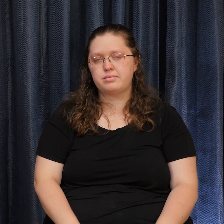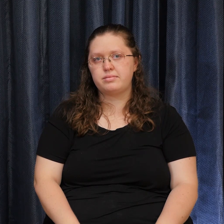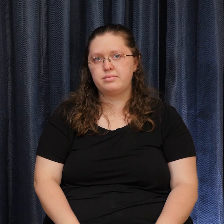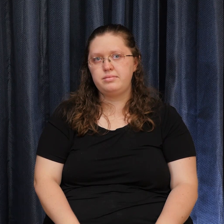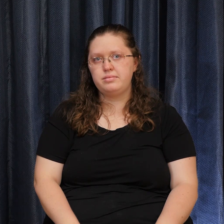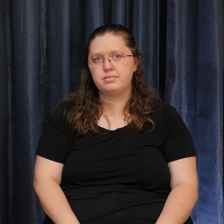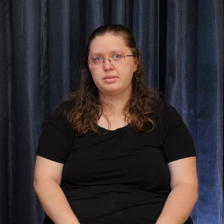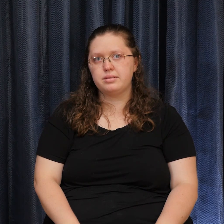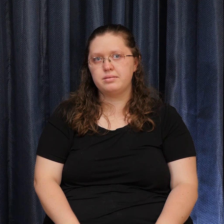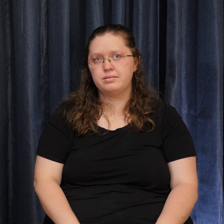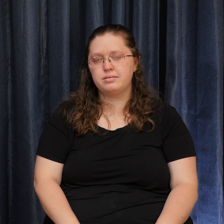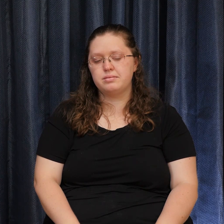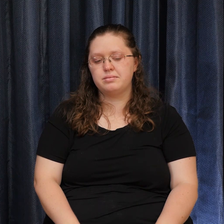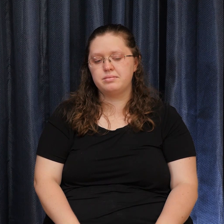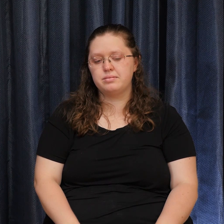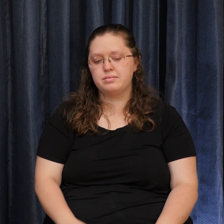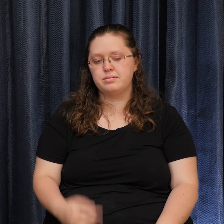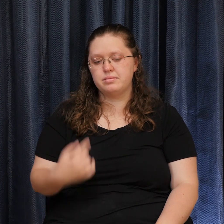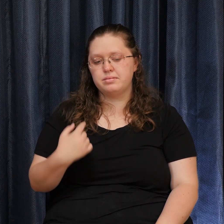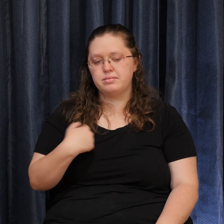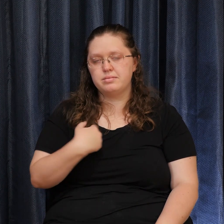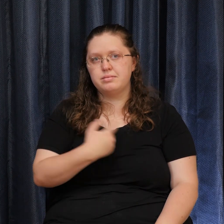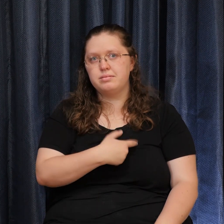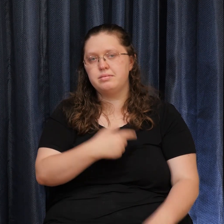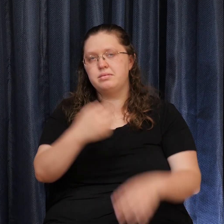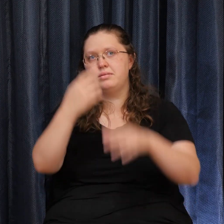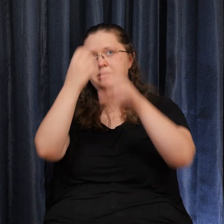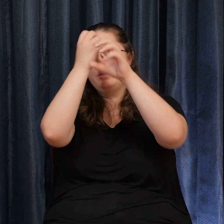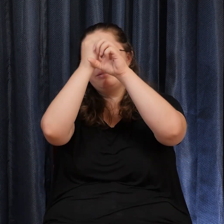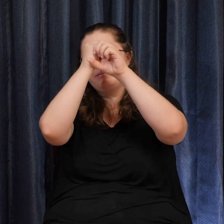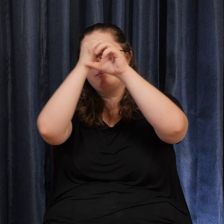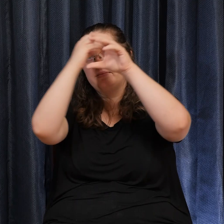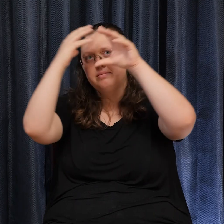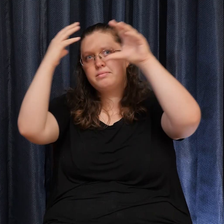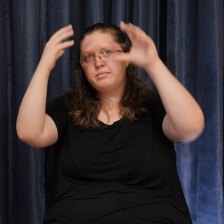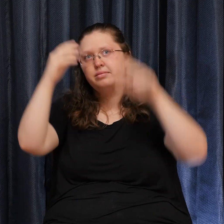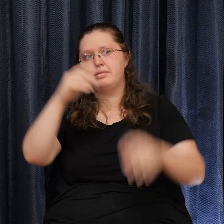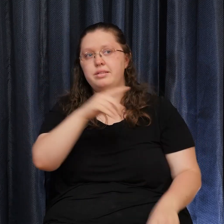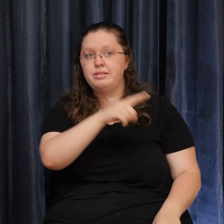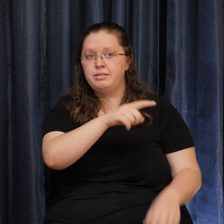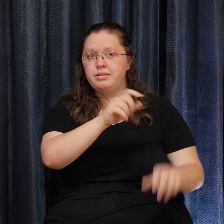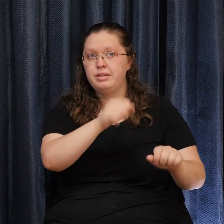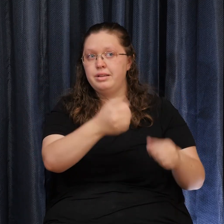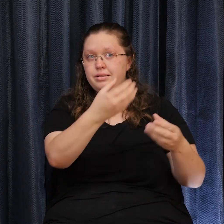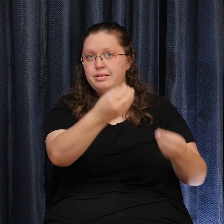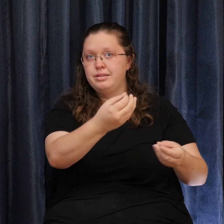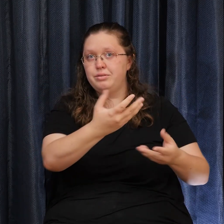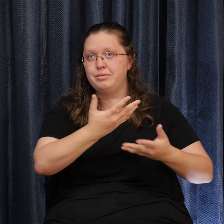And we imagine That he could say To us Thank you